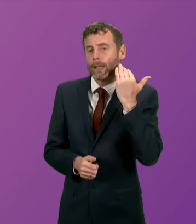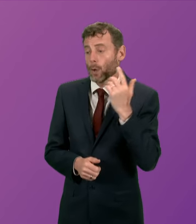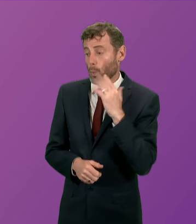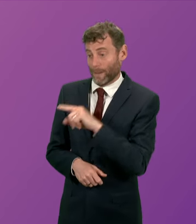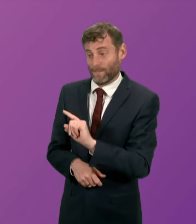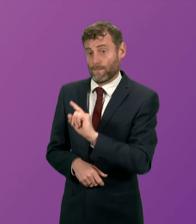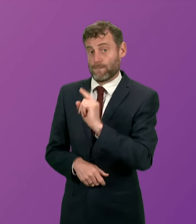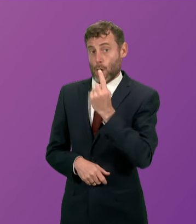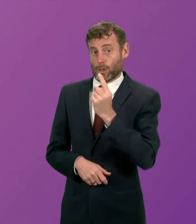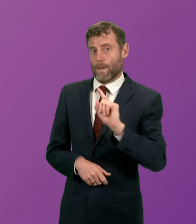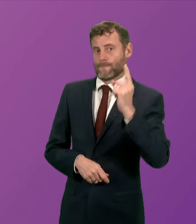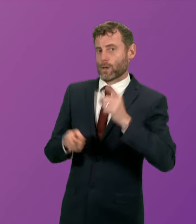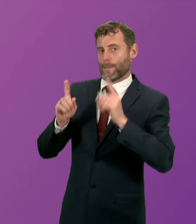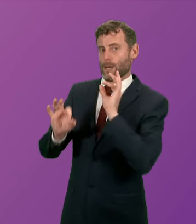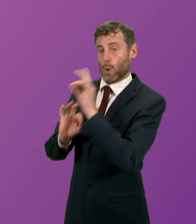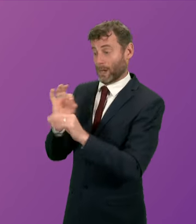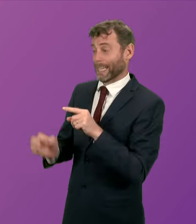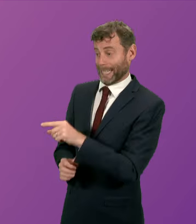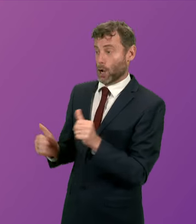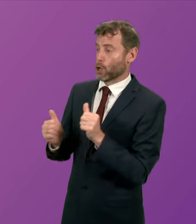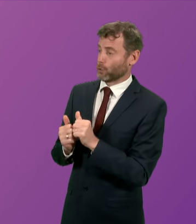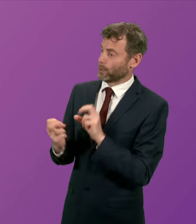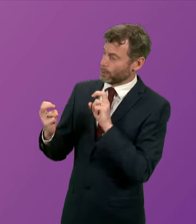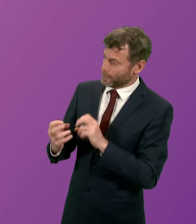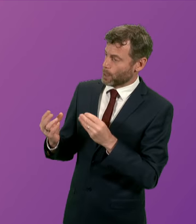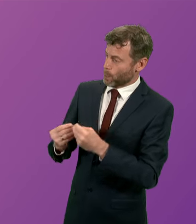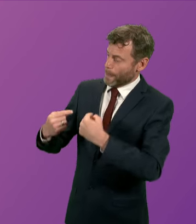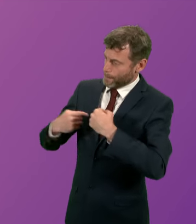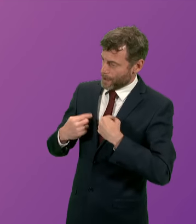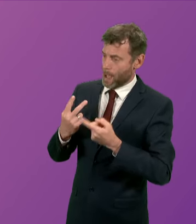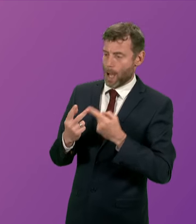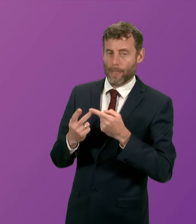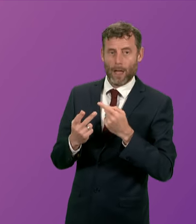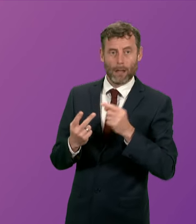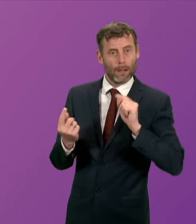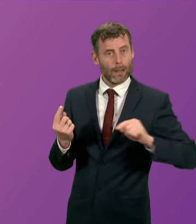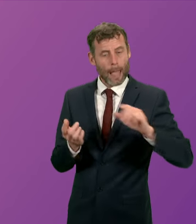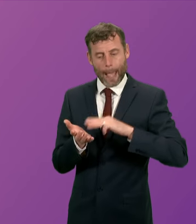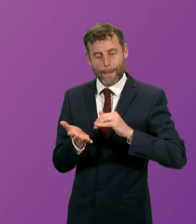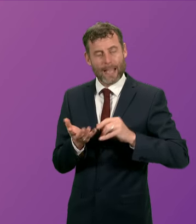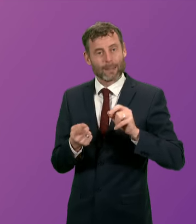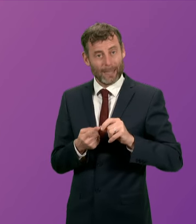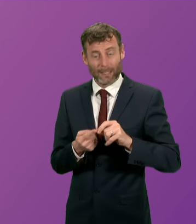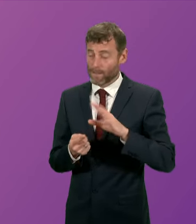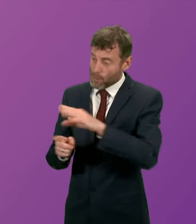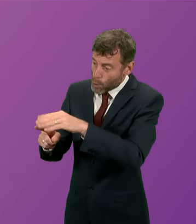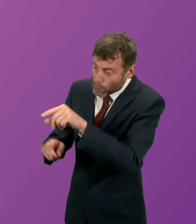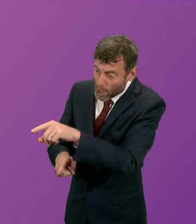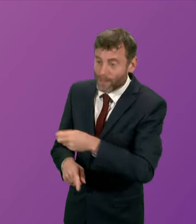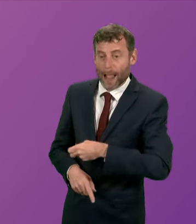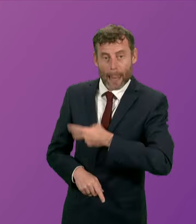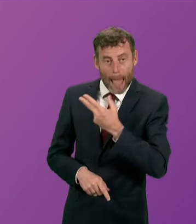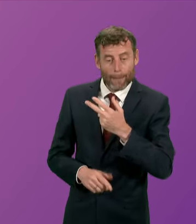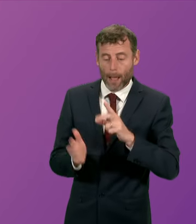First Minister's questions to meet with myself and fellow MSPs across this chamber from Conservative Labour Liberal